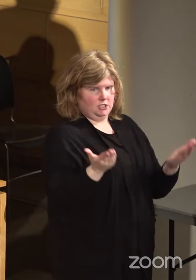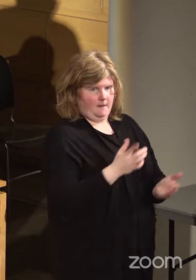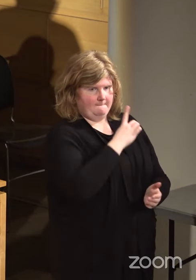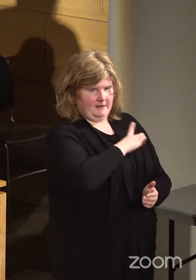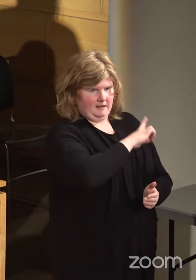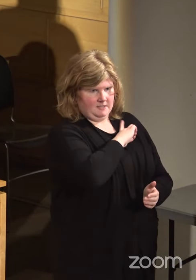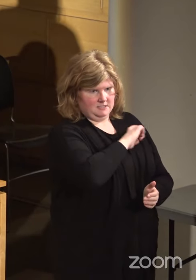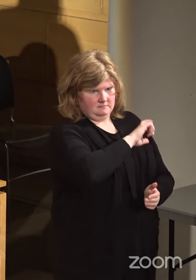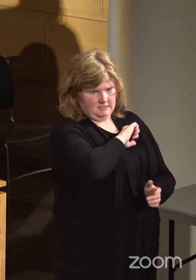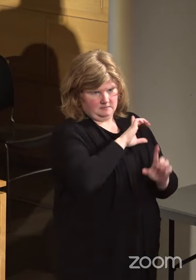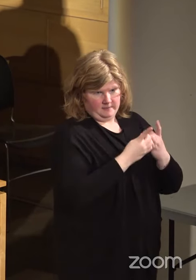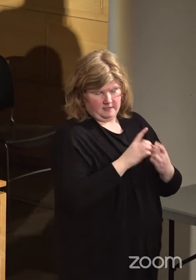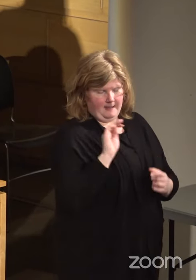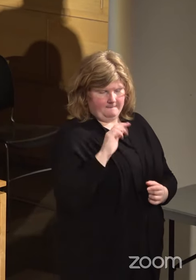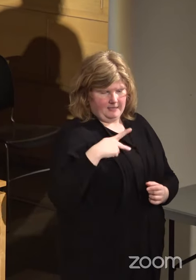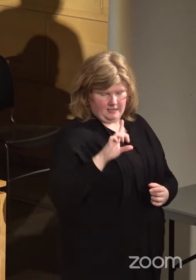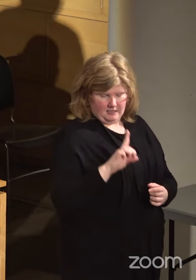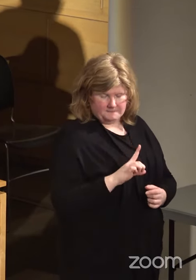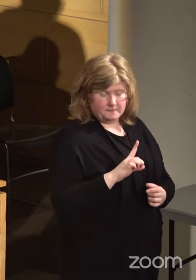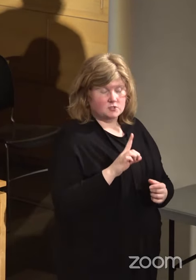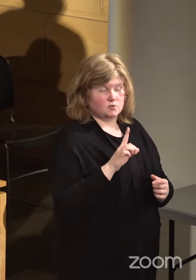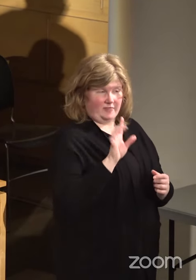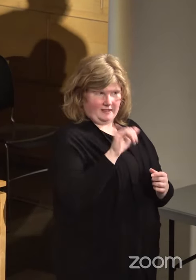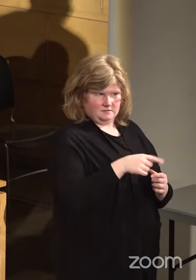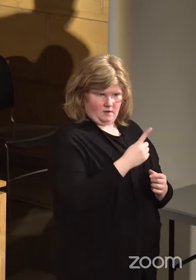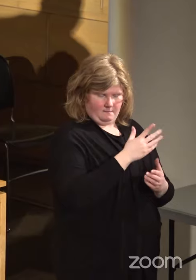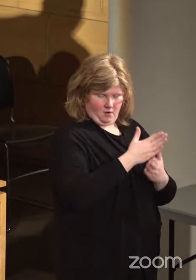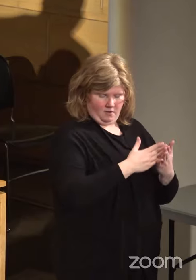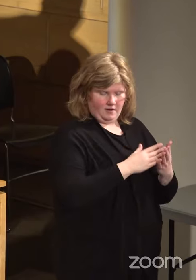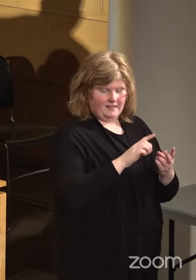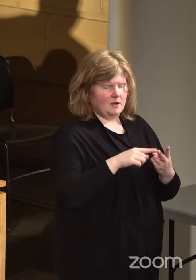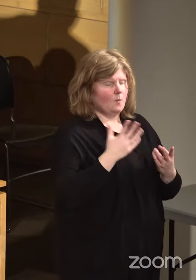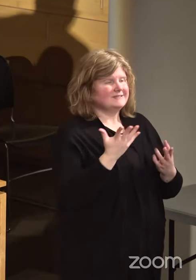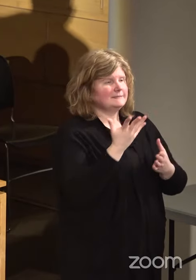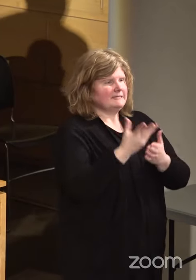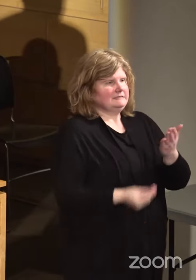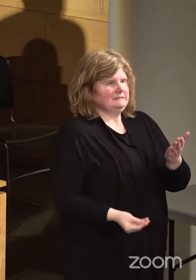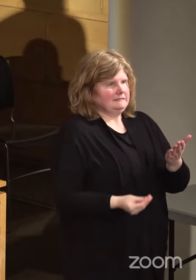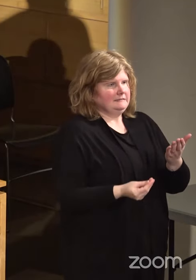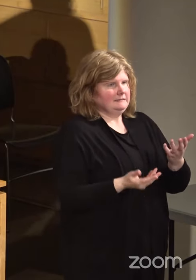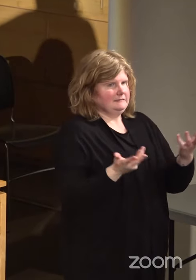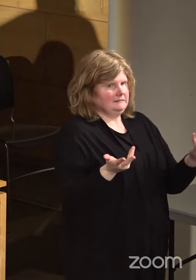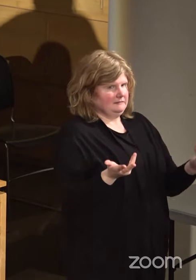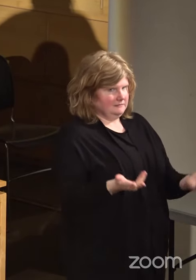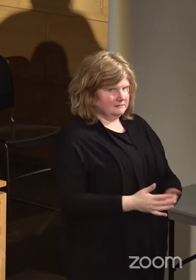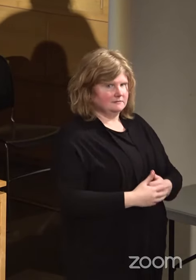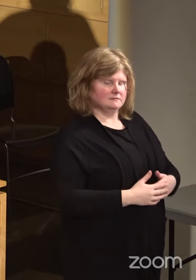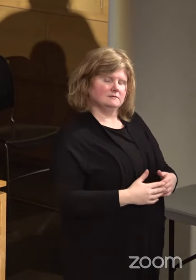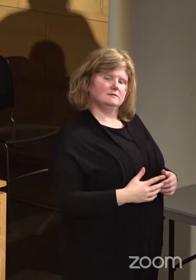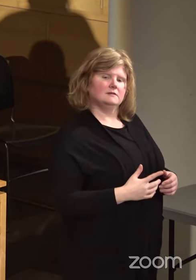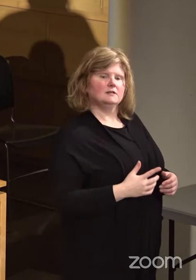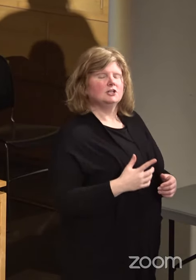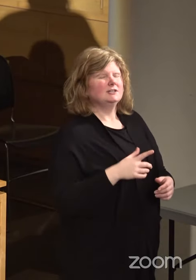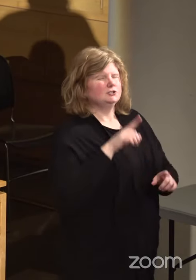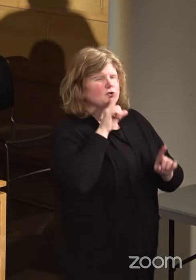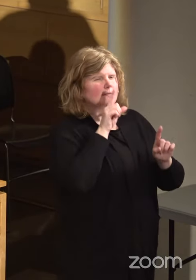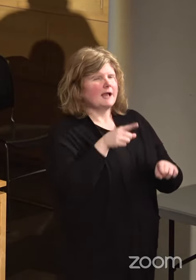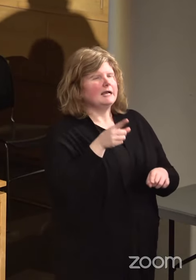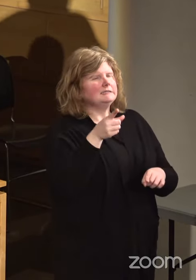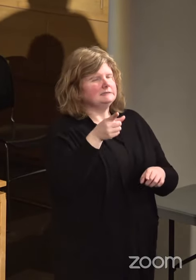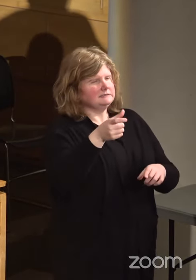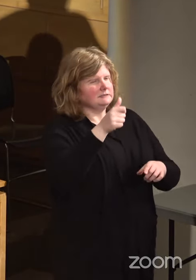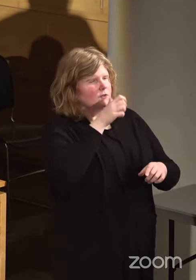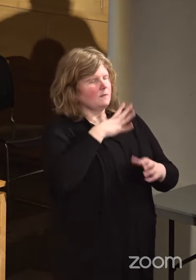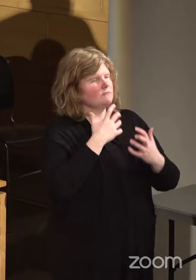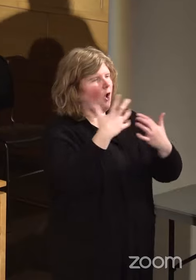to the police department? And then, what is missing? Again, just in response to the general woman's